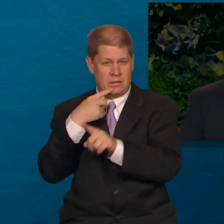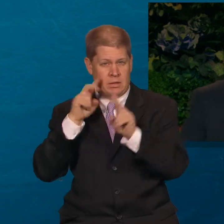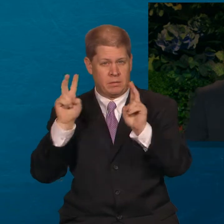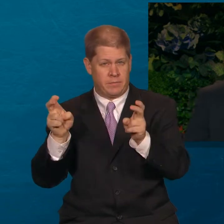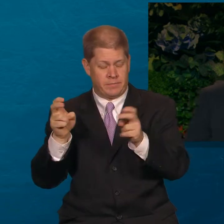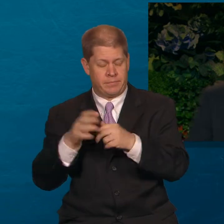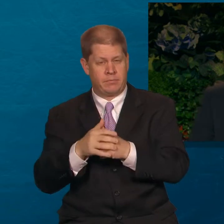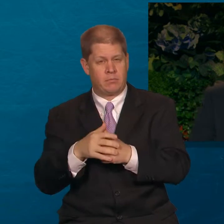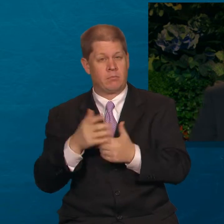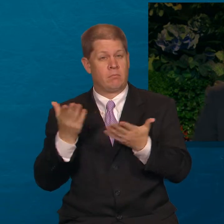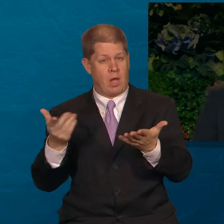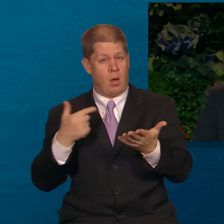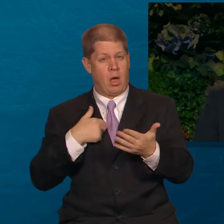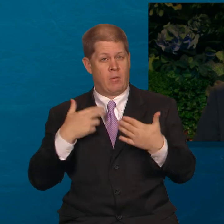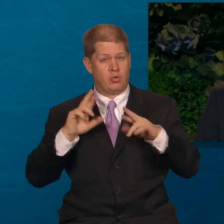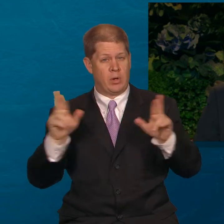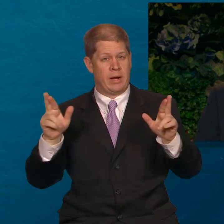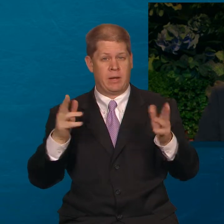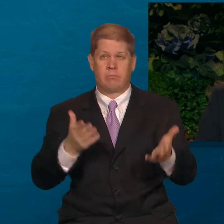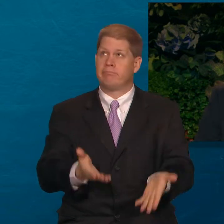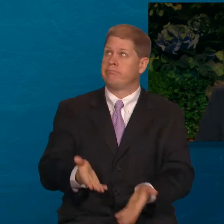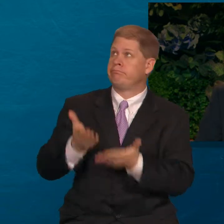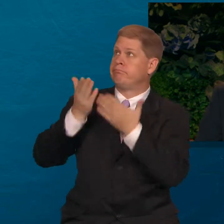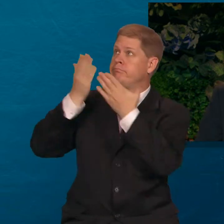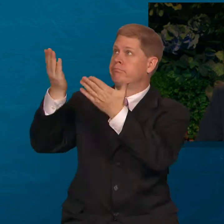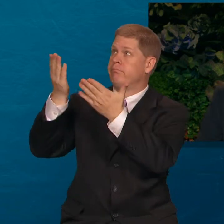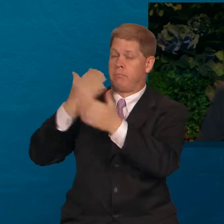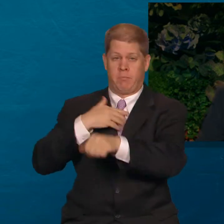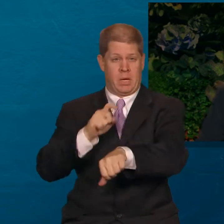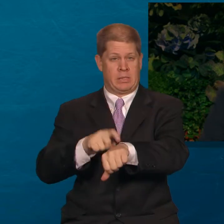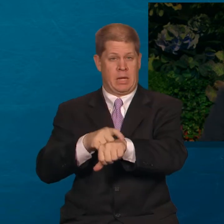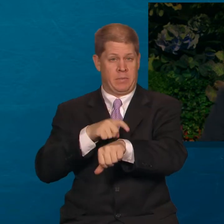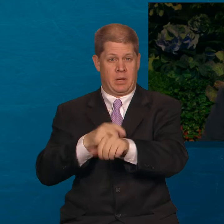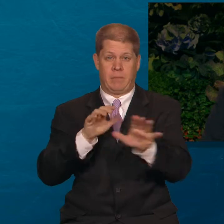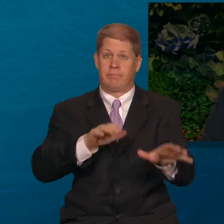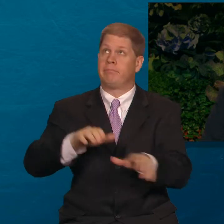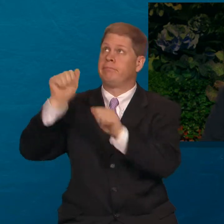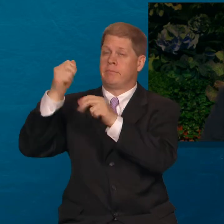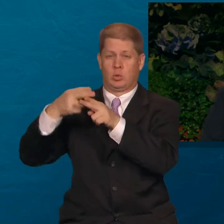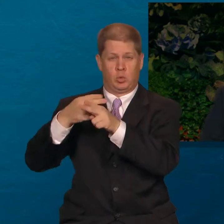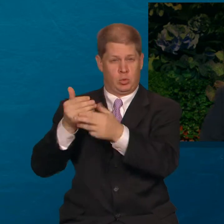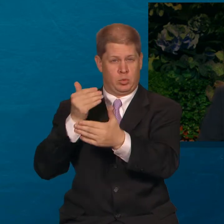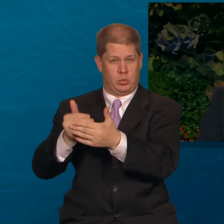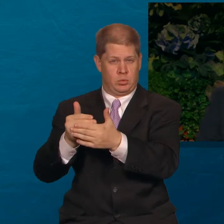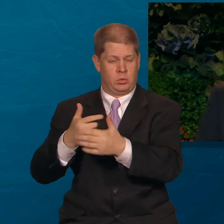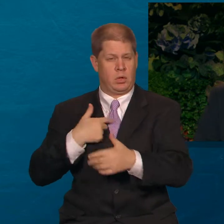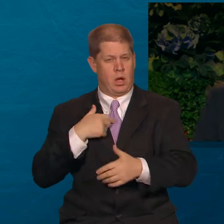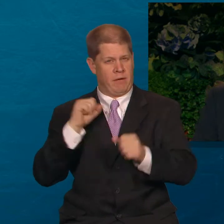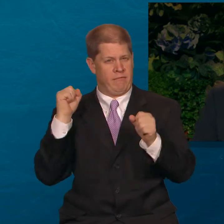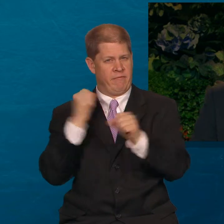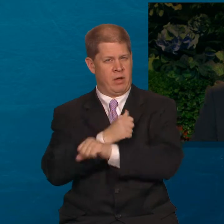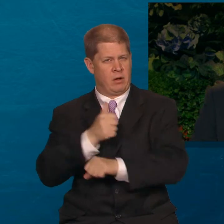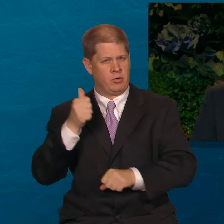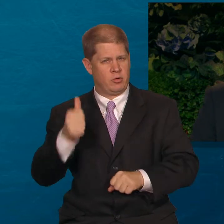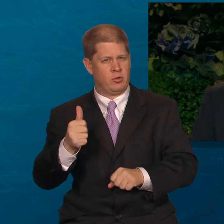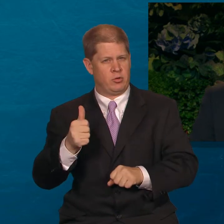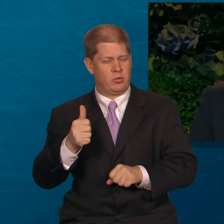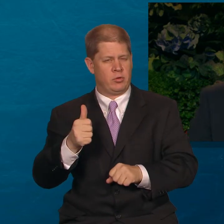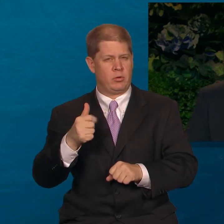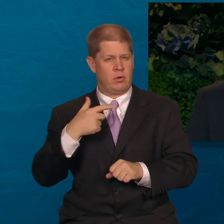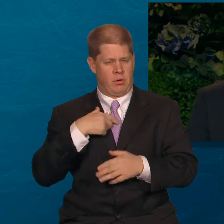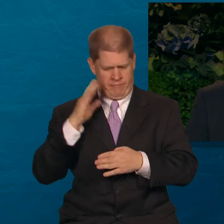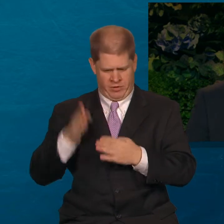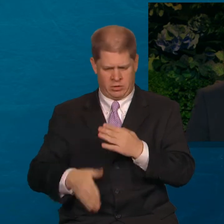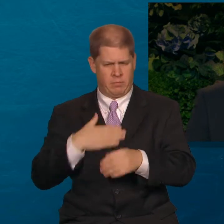For I am now ready to be offered, and the time of my departure is at hand. I have fought a good fight. I have